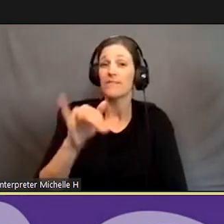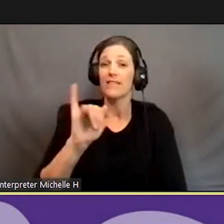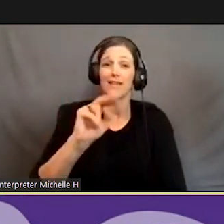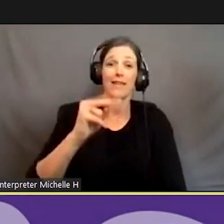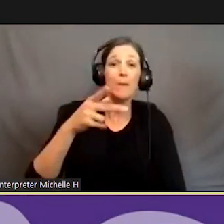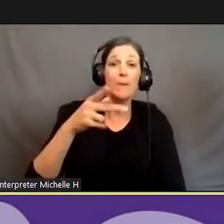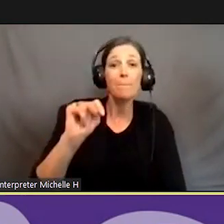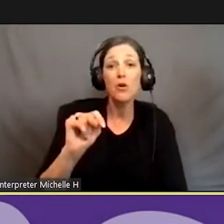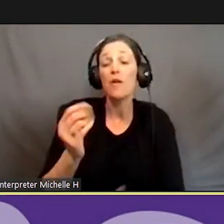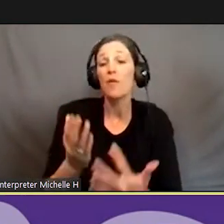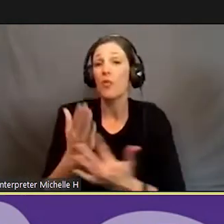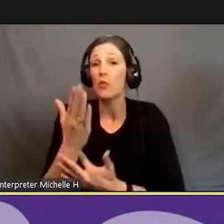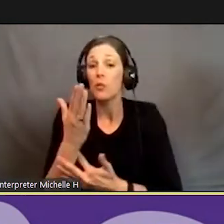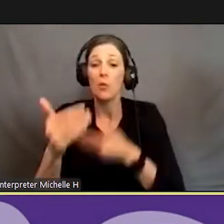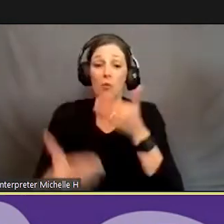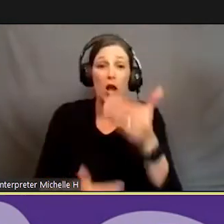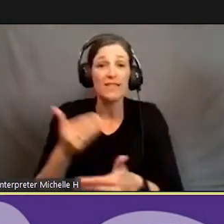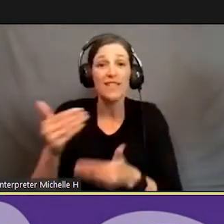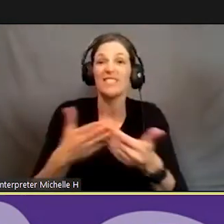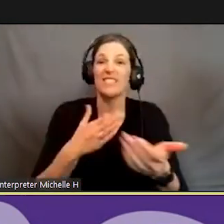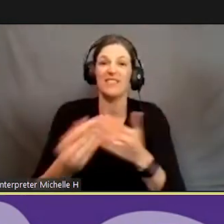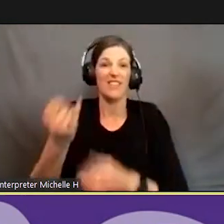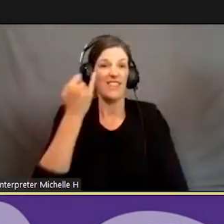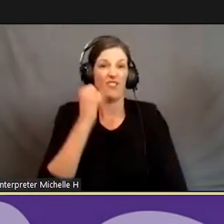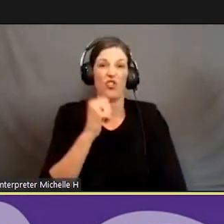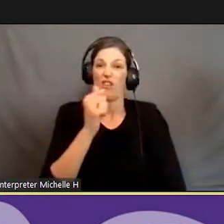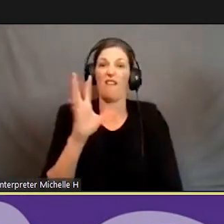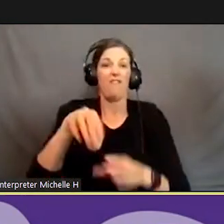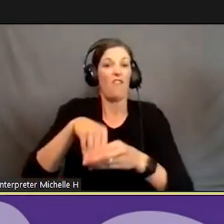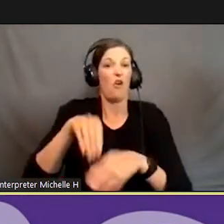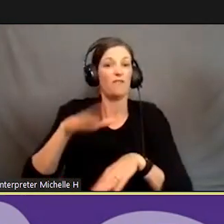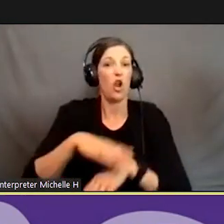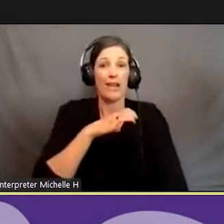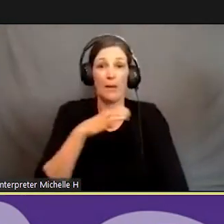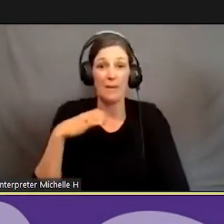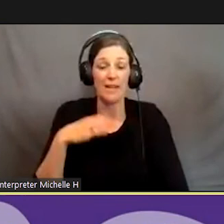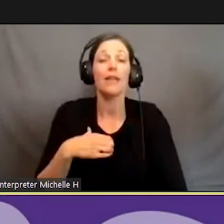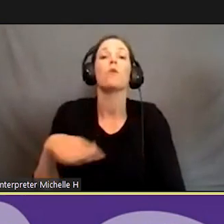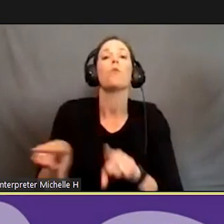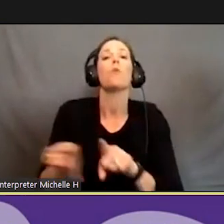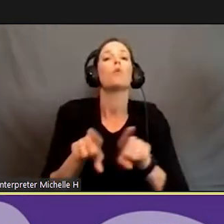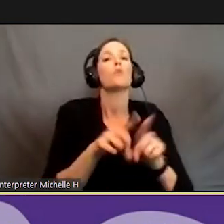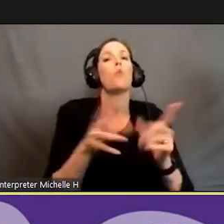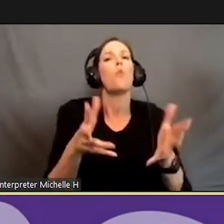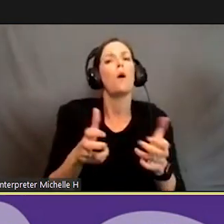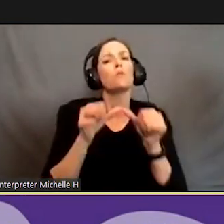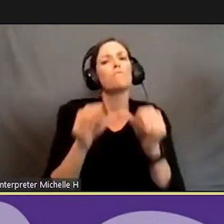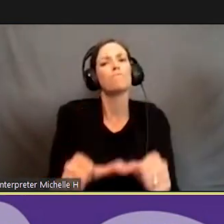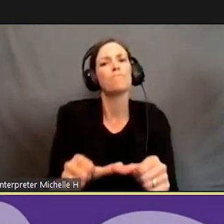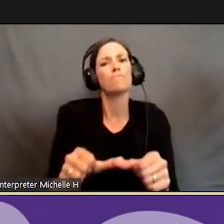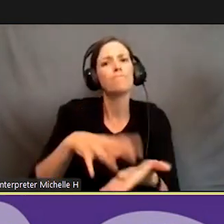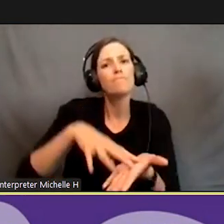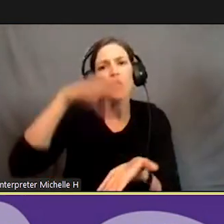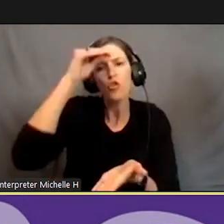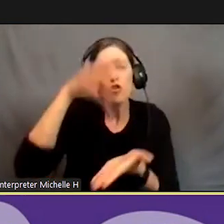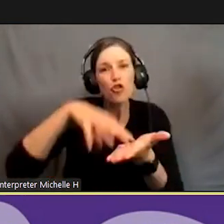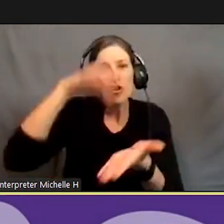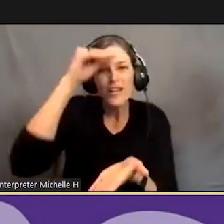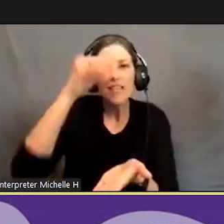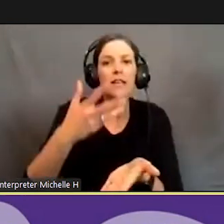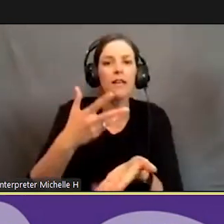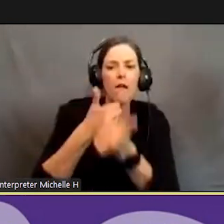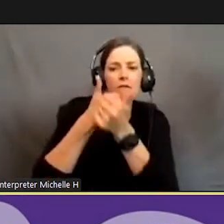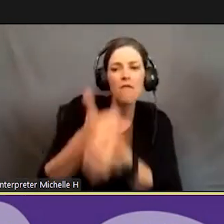input through the process, even if you're not involved on the committees. And we also want you to stay informed by keeping up to date by following